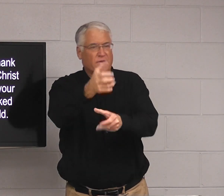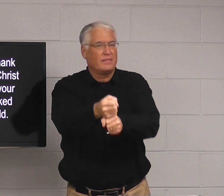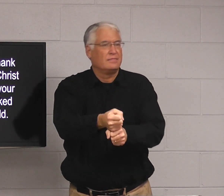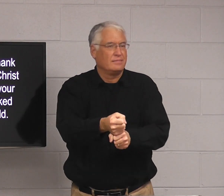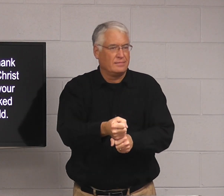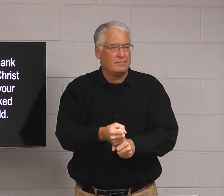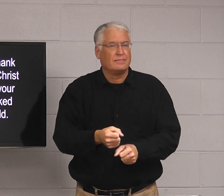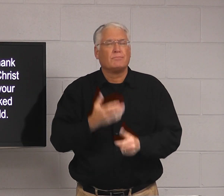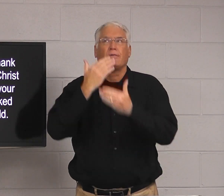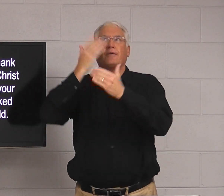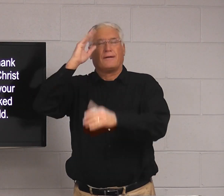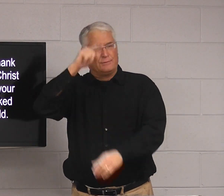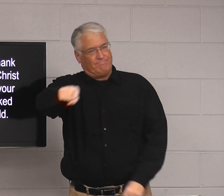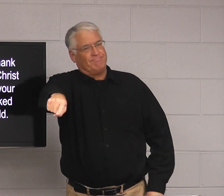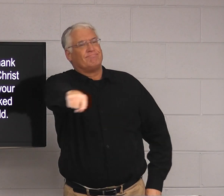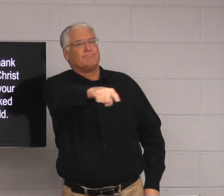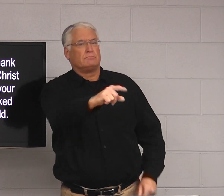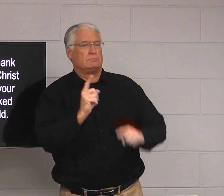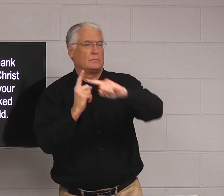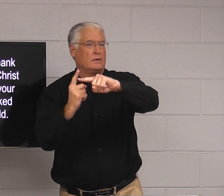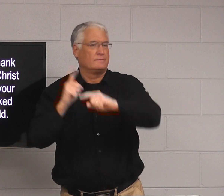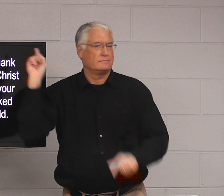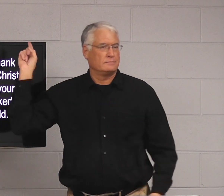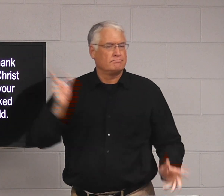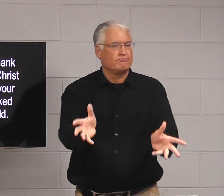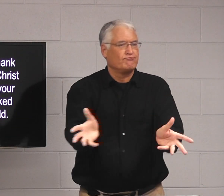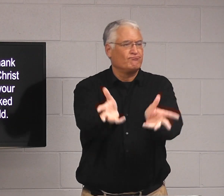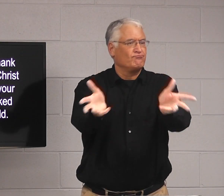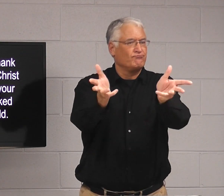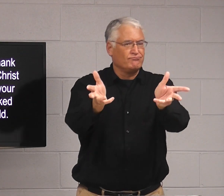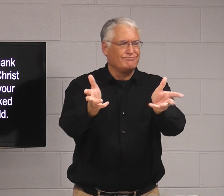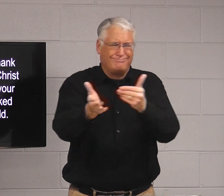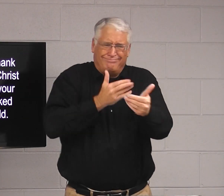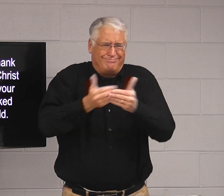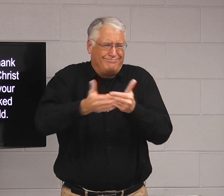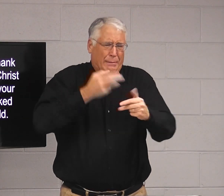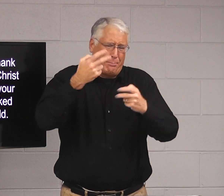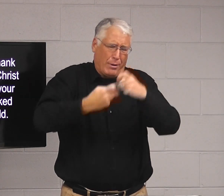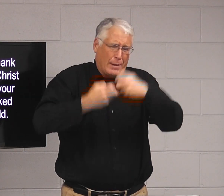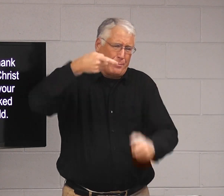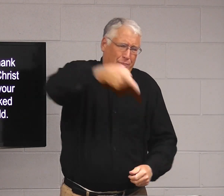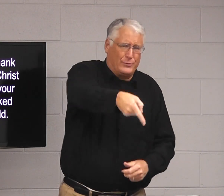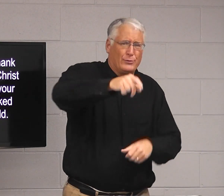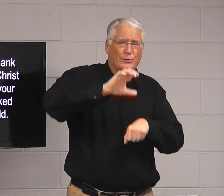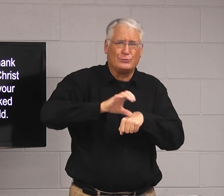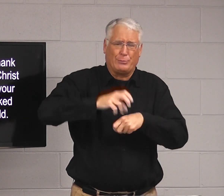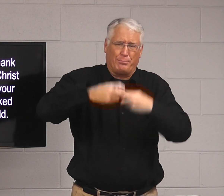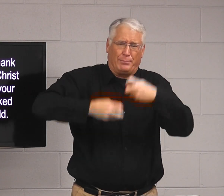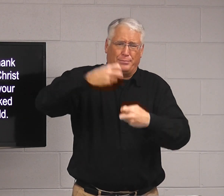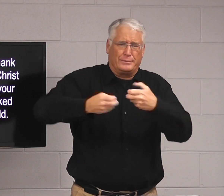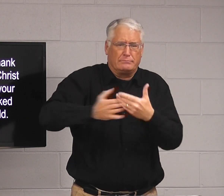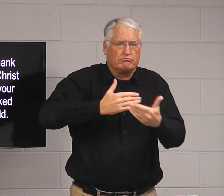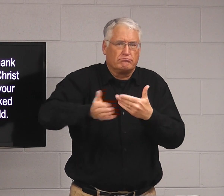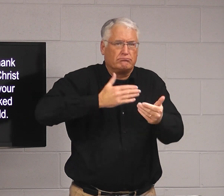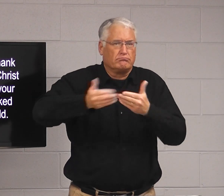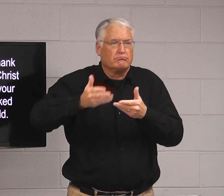They heard about their faith. He was thanked God for them for being positive and encouraging. It doesn't matter there was problems there in the